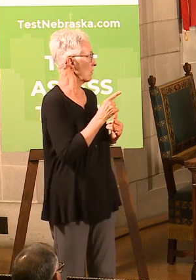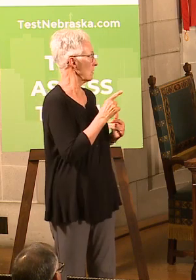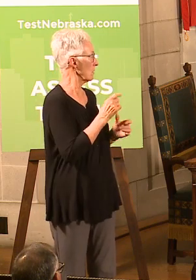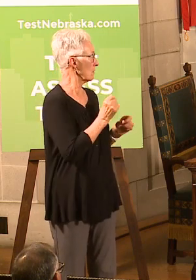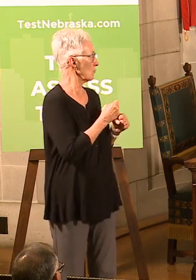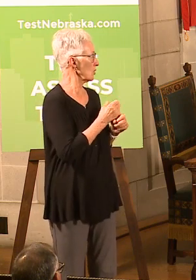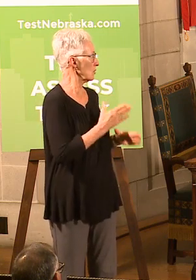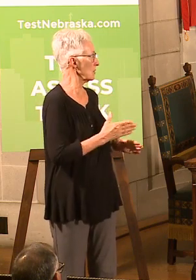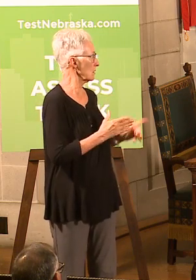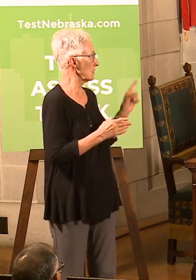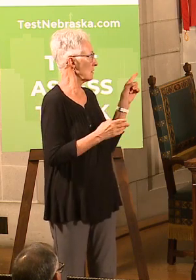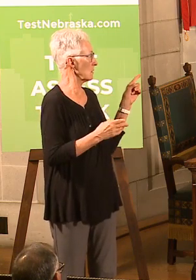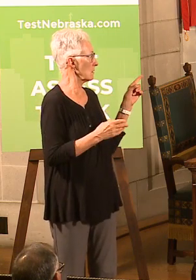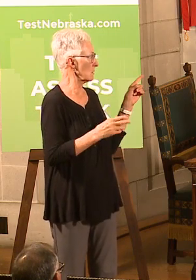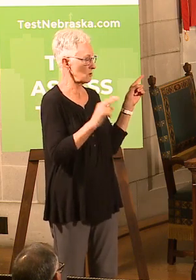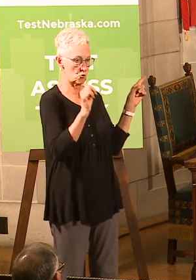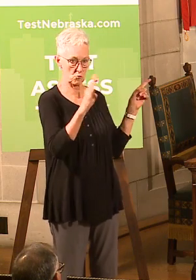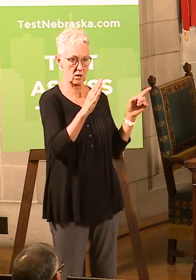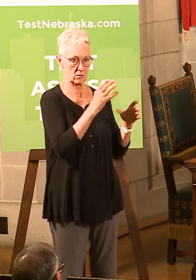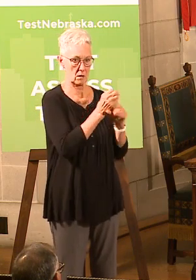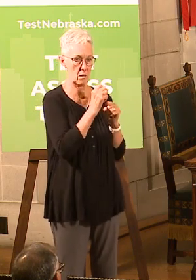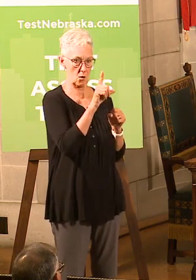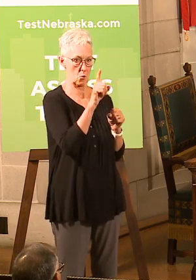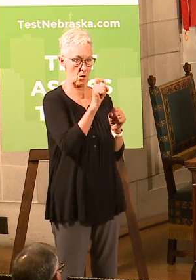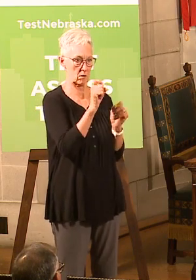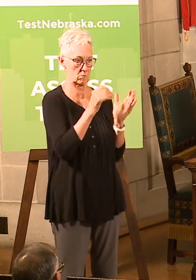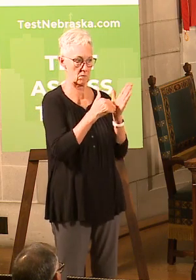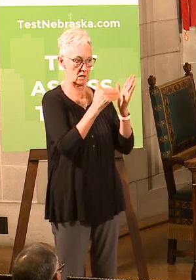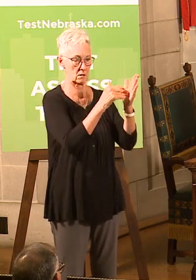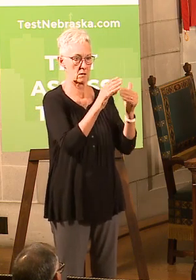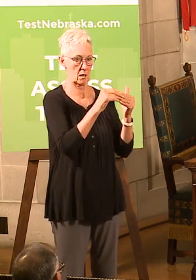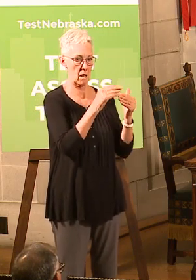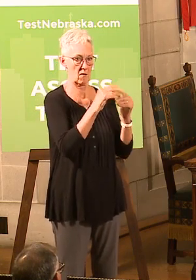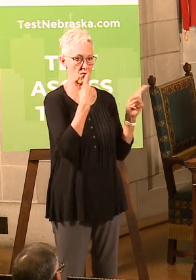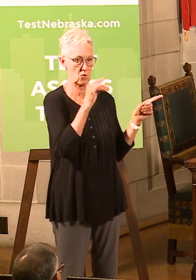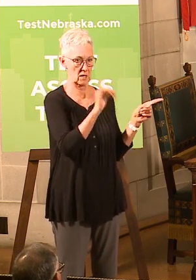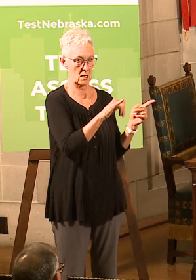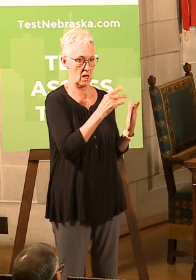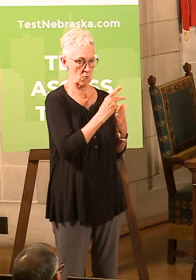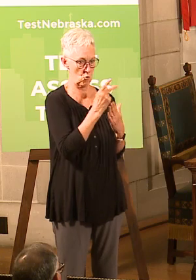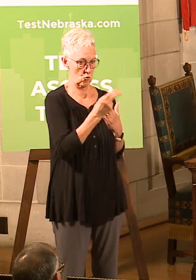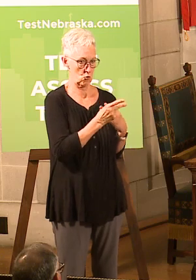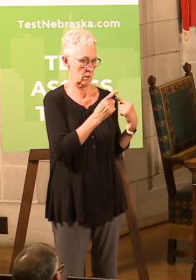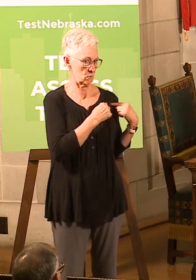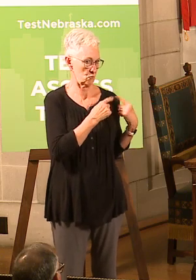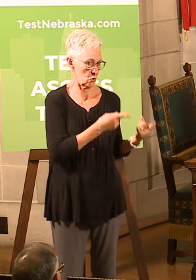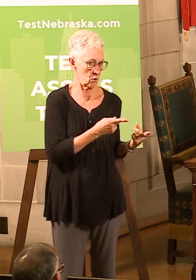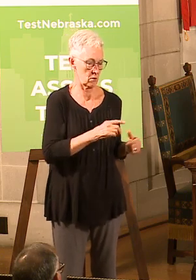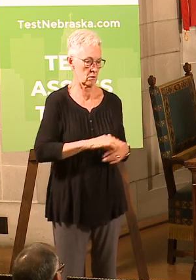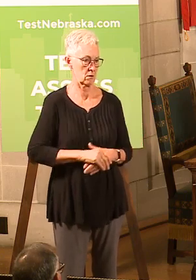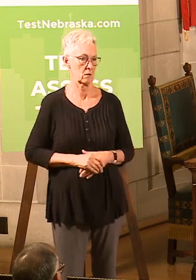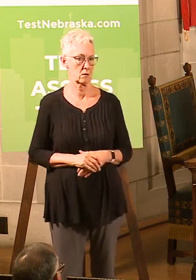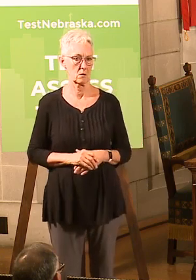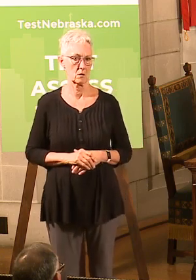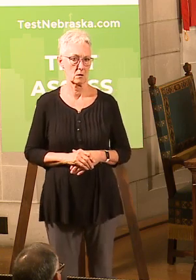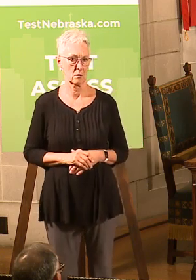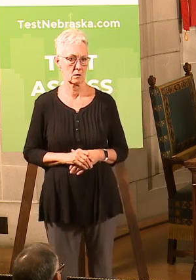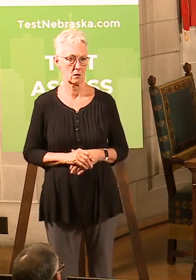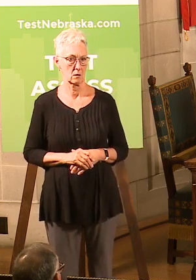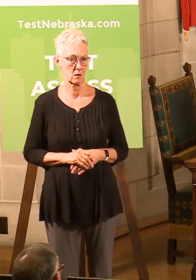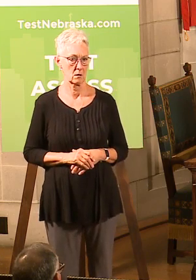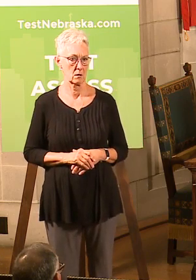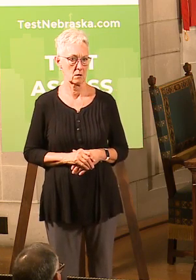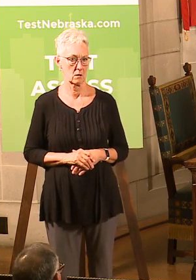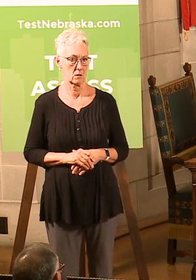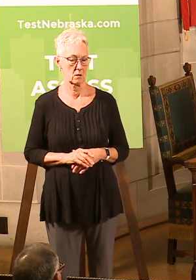Nebraska's received about $100 million to that program so far. I'm just curious how the amount that you guys have